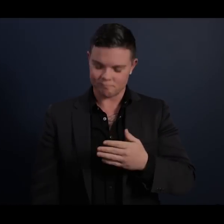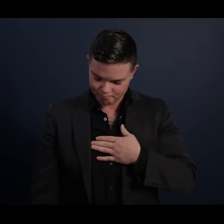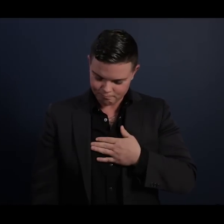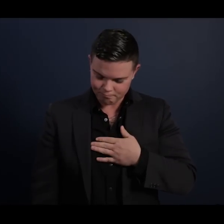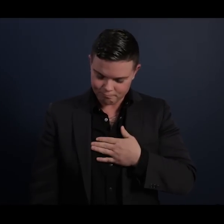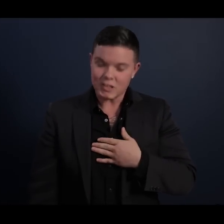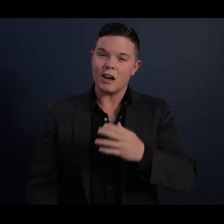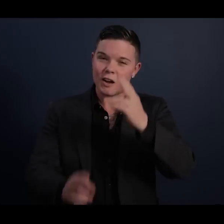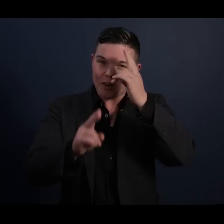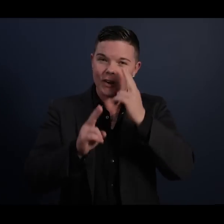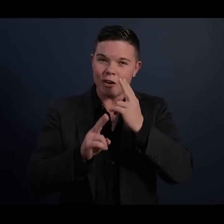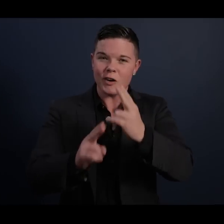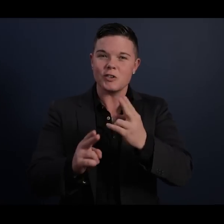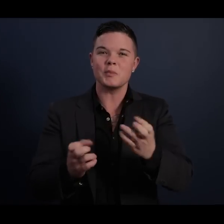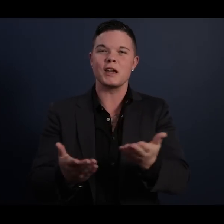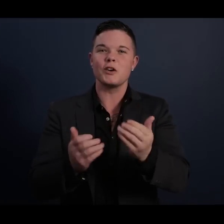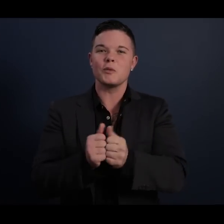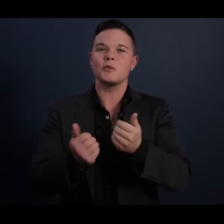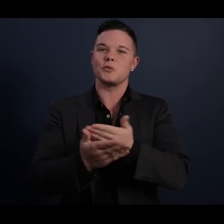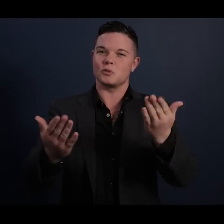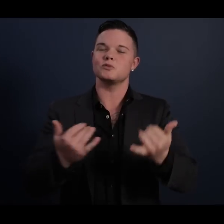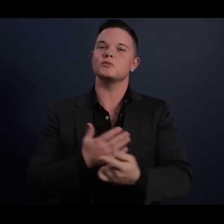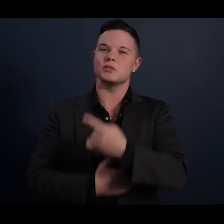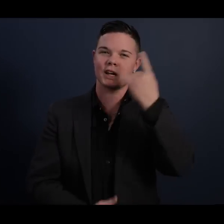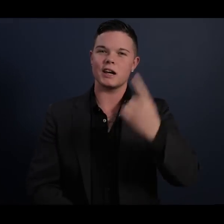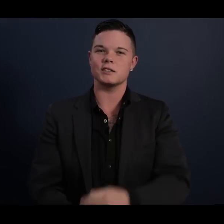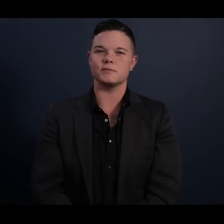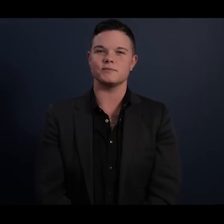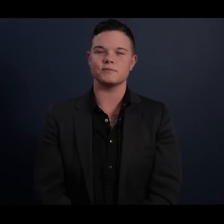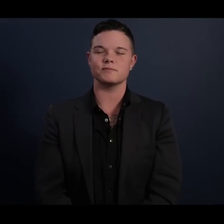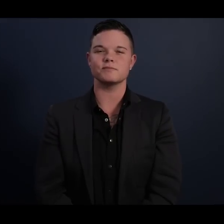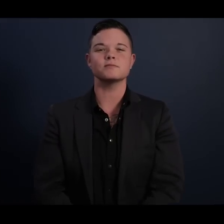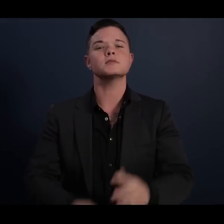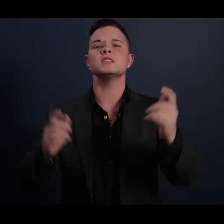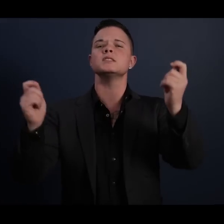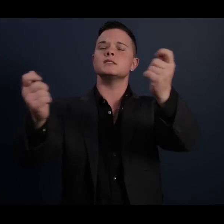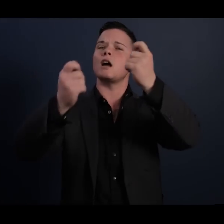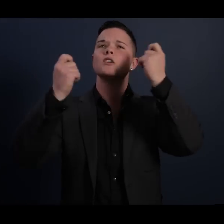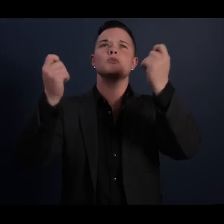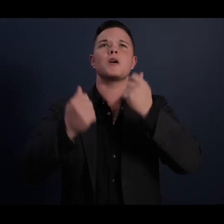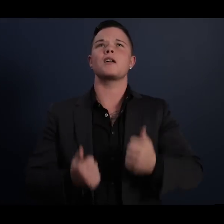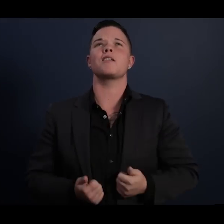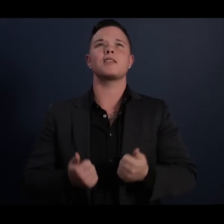singular honor to be with you today, to celebrate a life like no other.